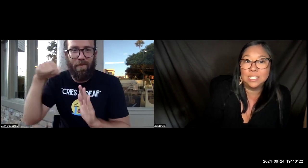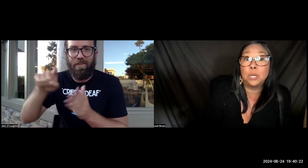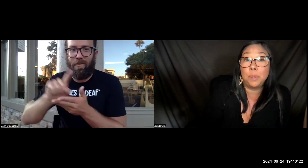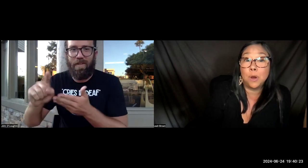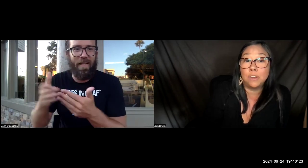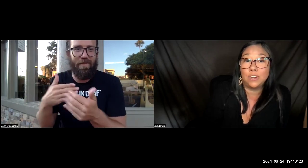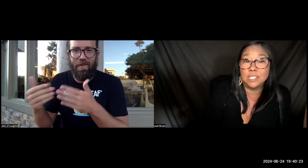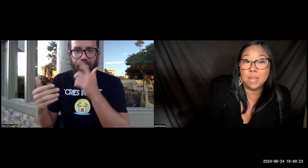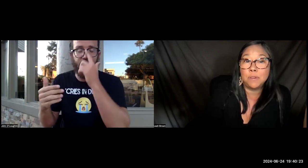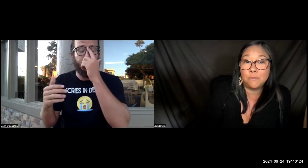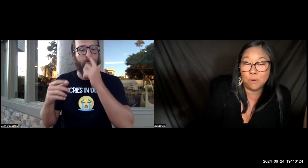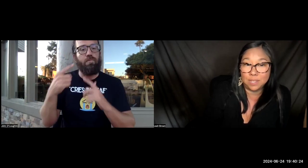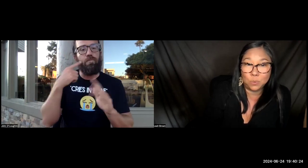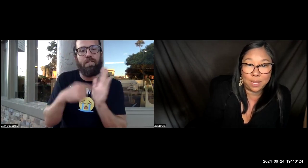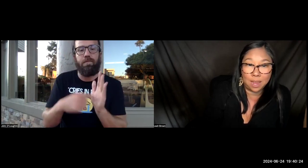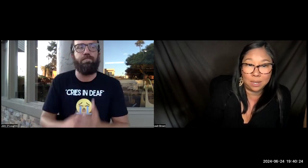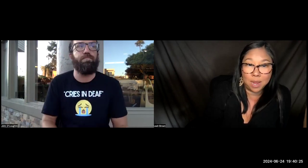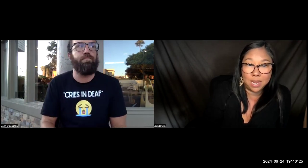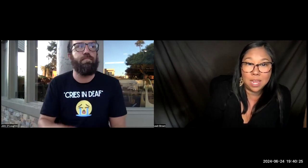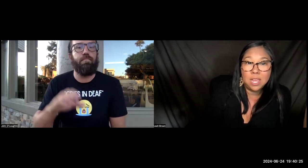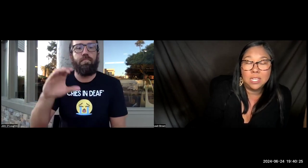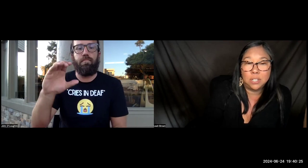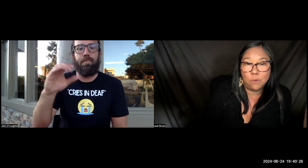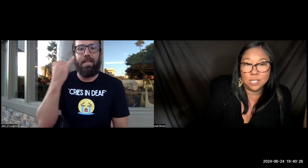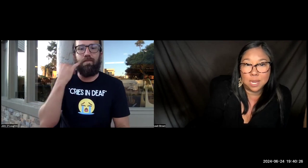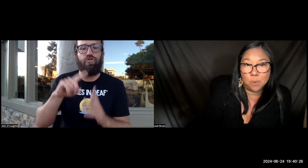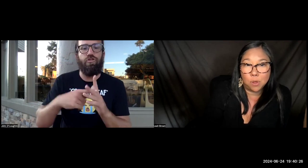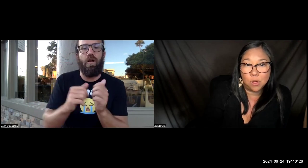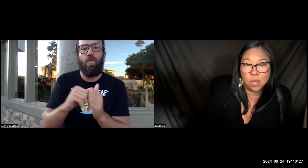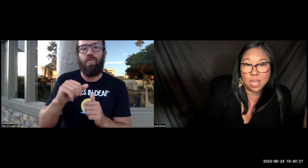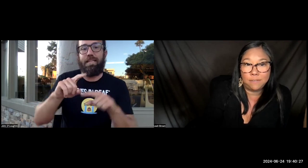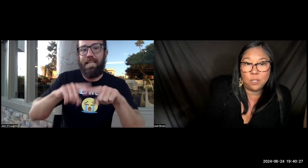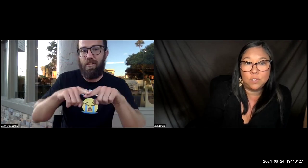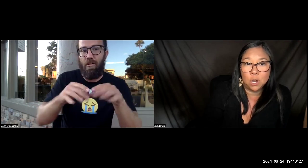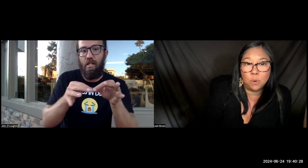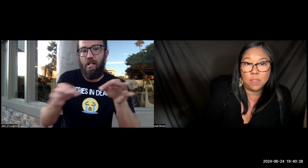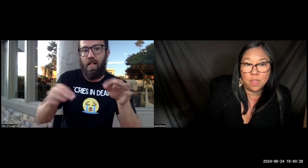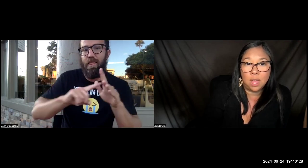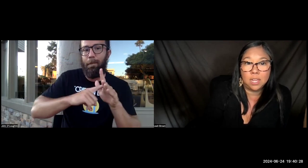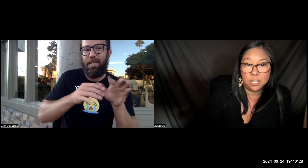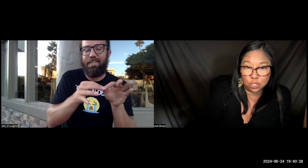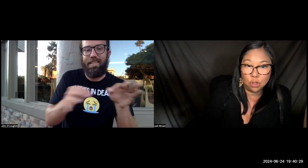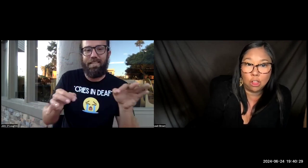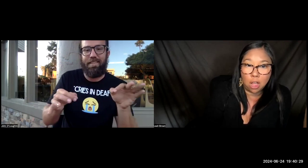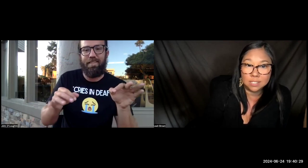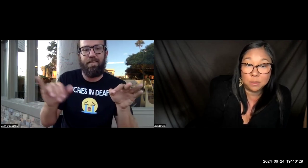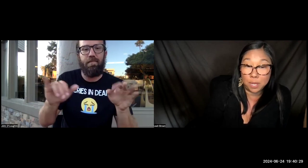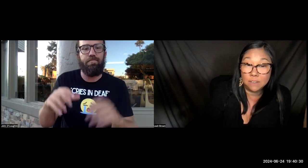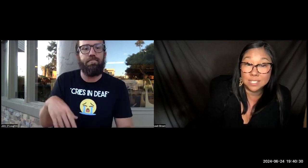it'll be part of your assignment for this week anyway. So for example, if you start with a conditional clause at the beginning of a